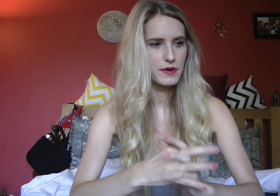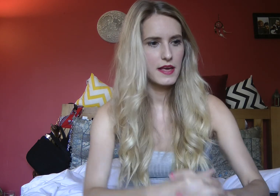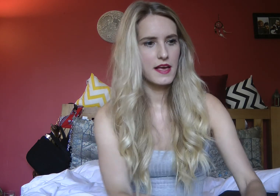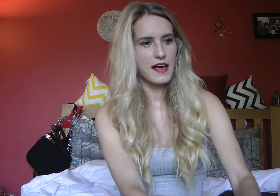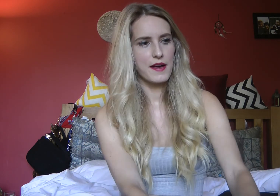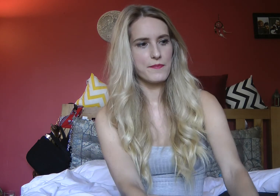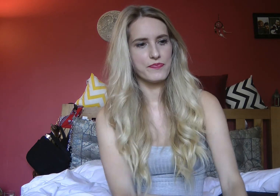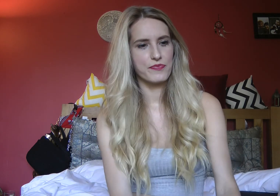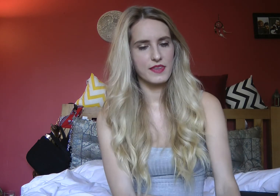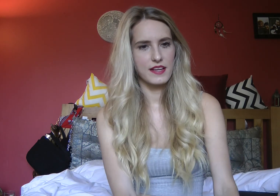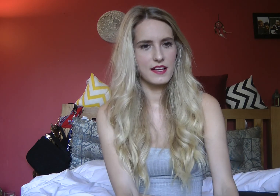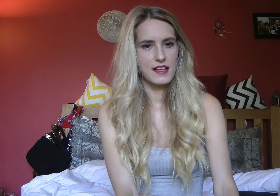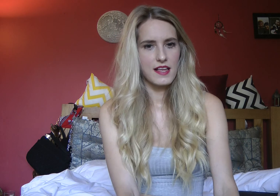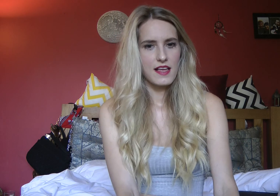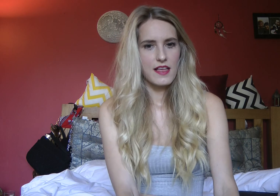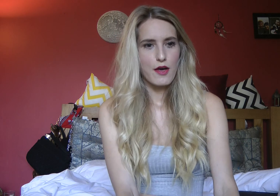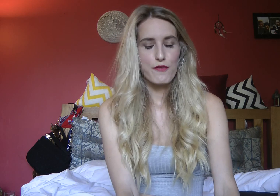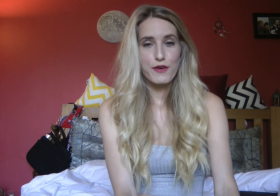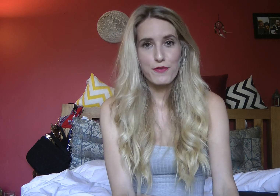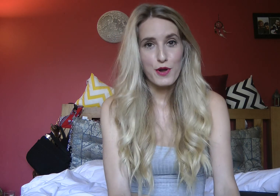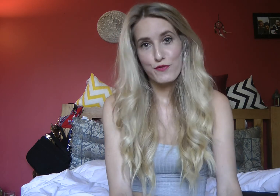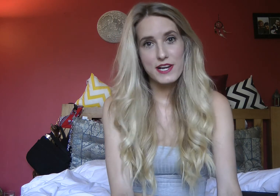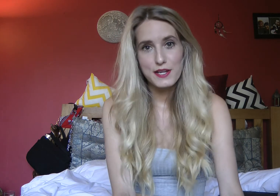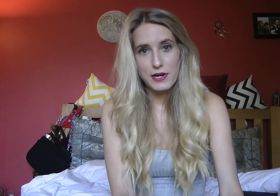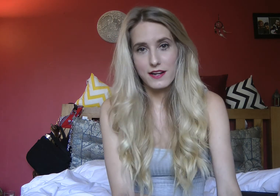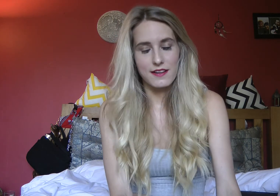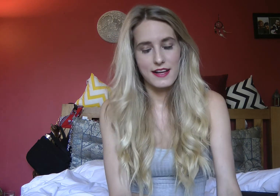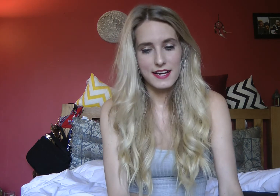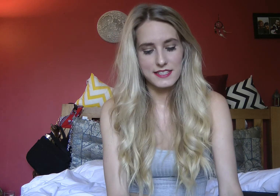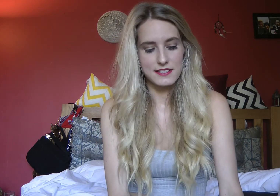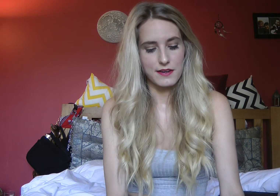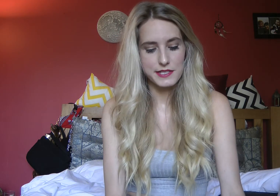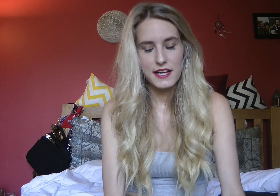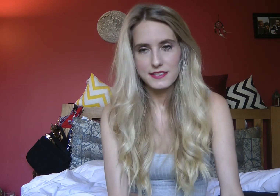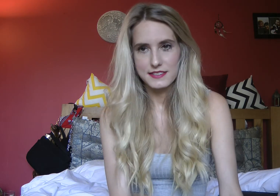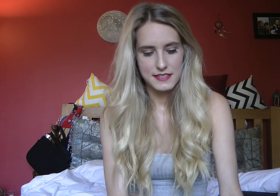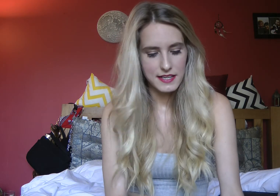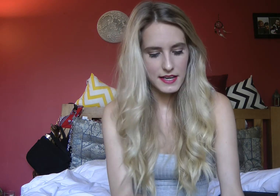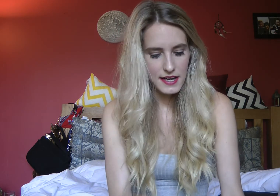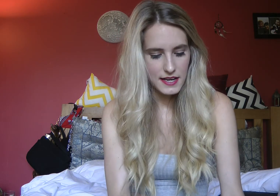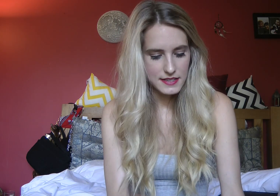a few of them went really well and I was glad I did it and